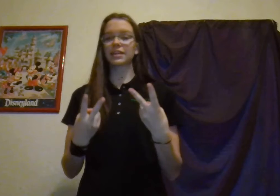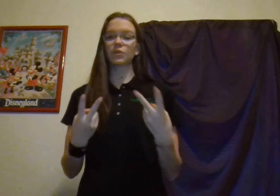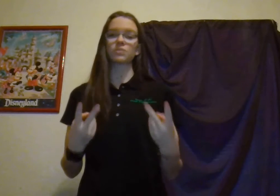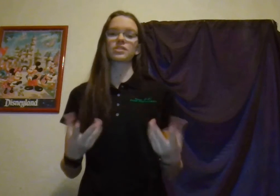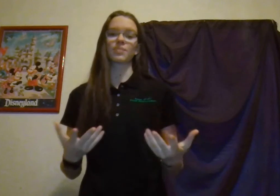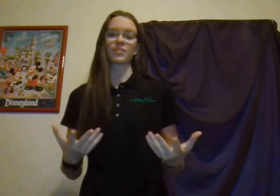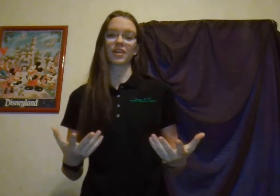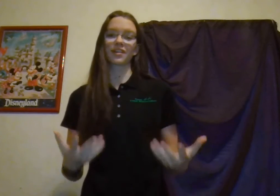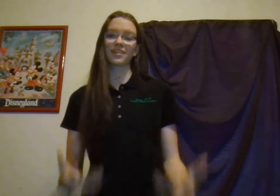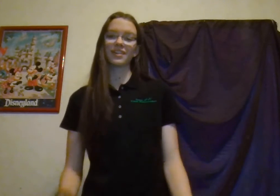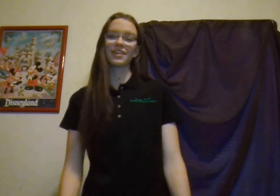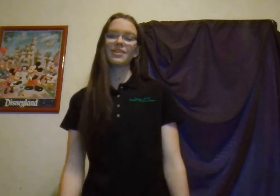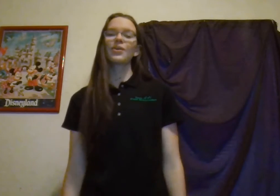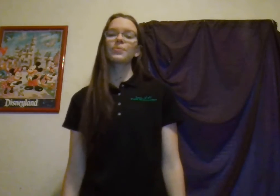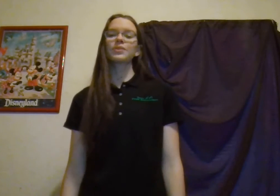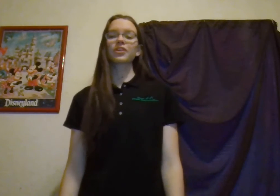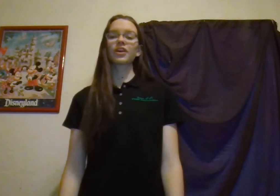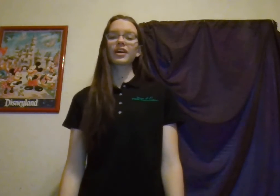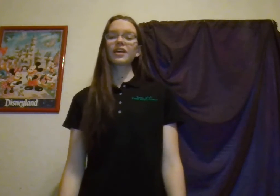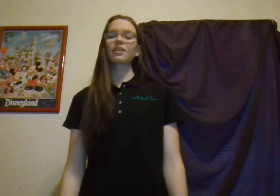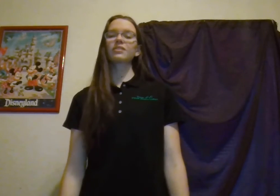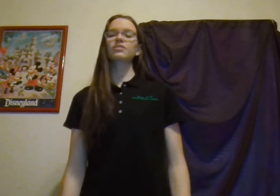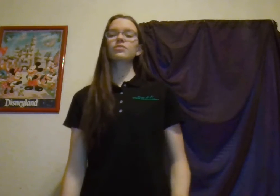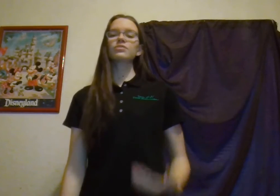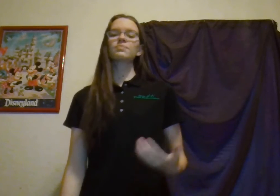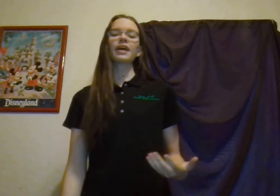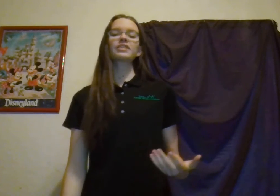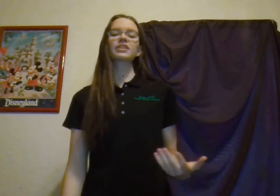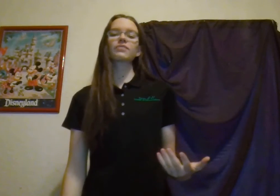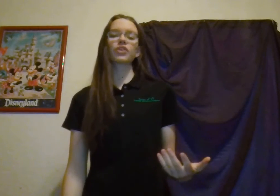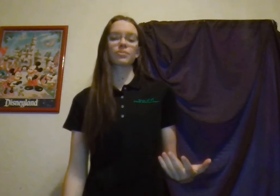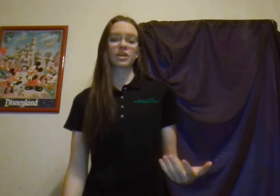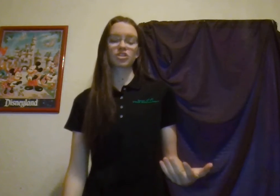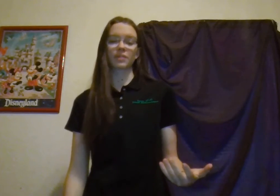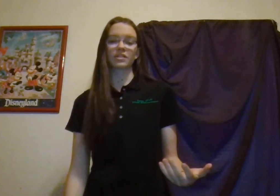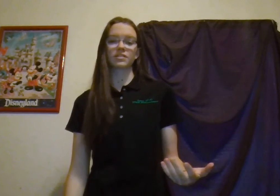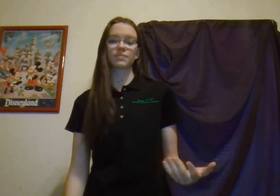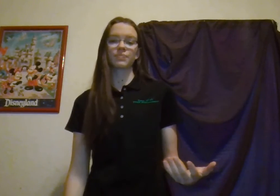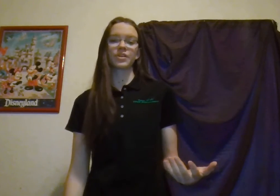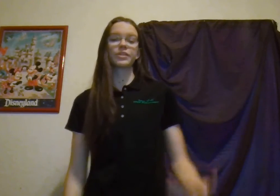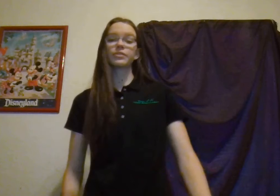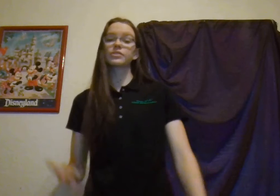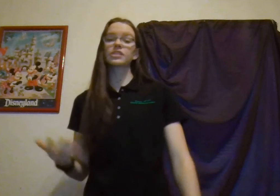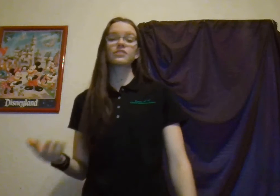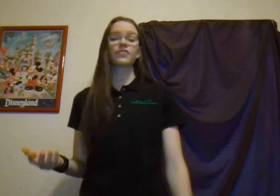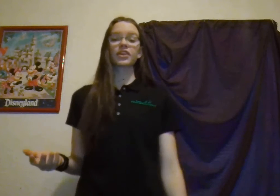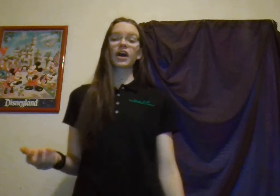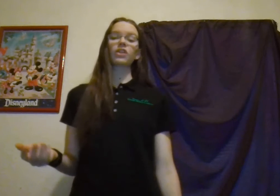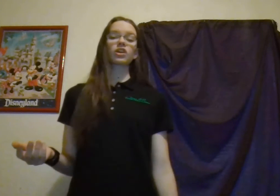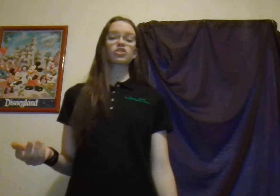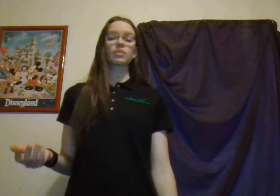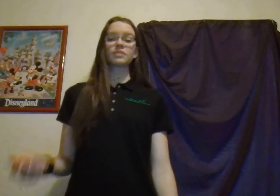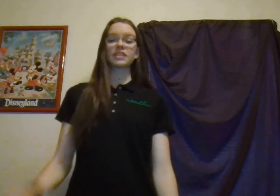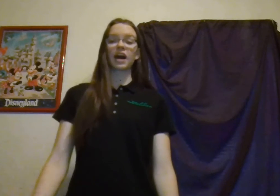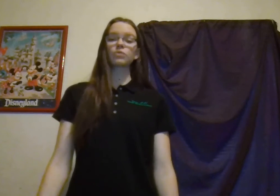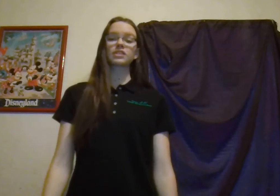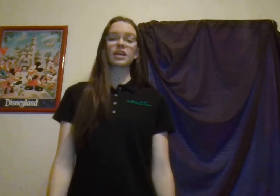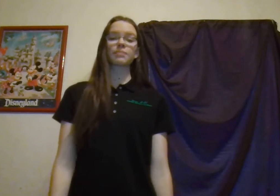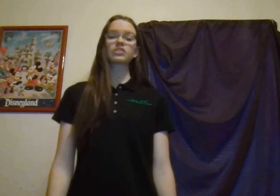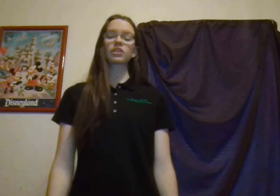it equals something. When you're cooking, you use math to convert your measurements. You use it to figure how long a trip to town will take based on